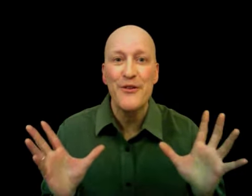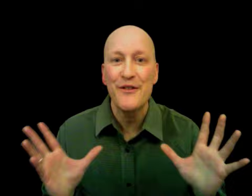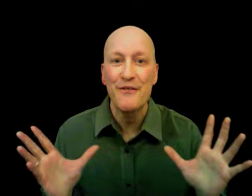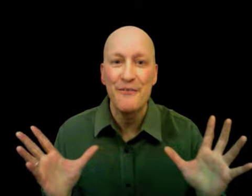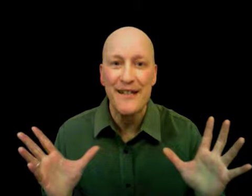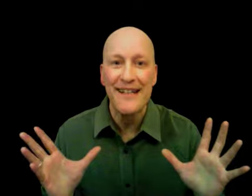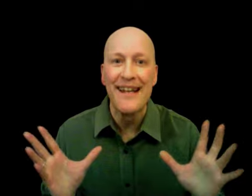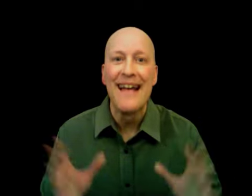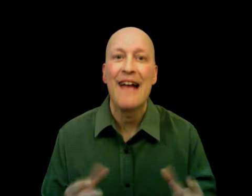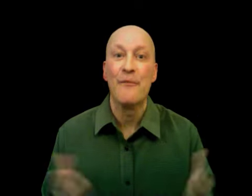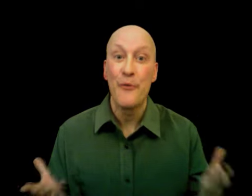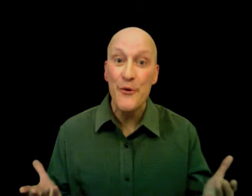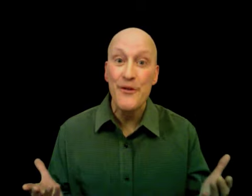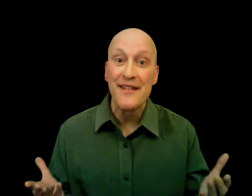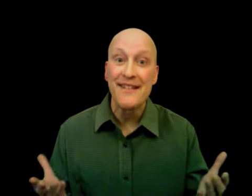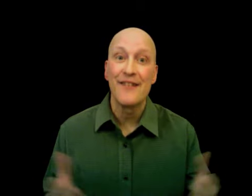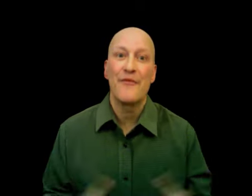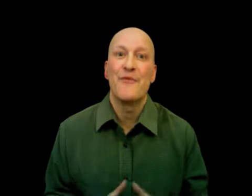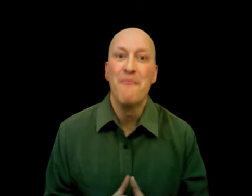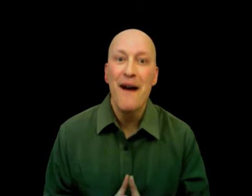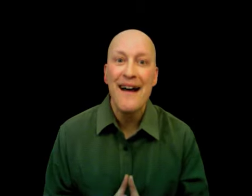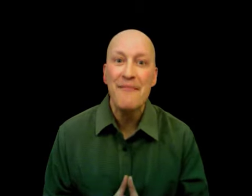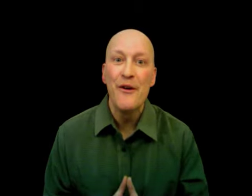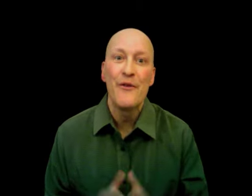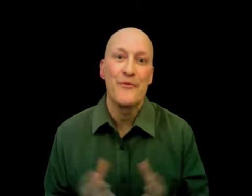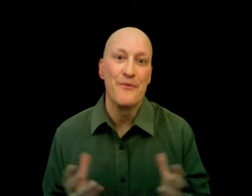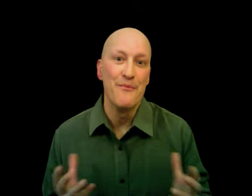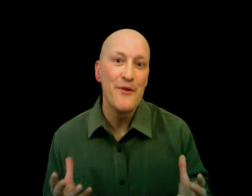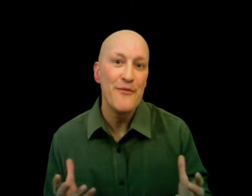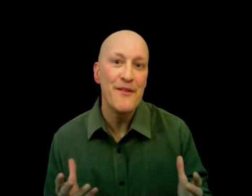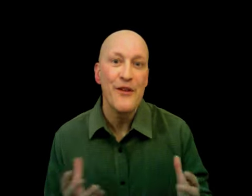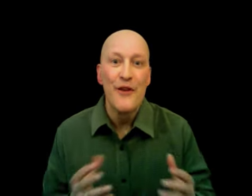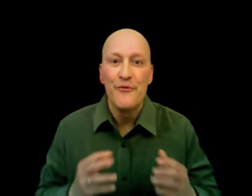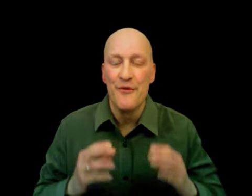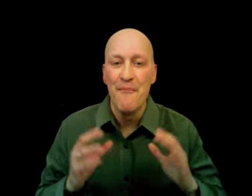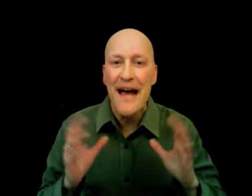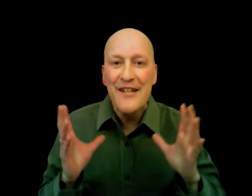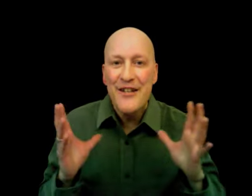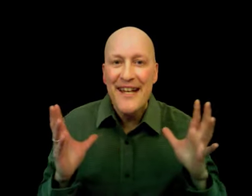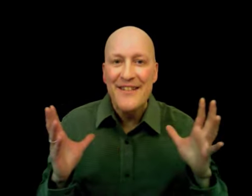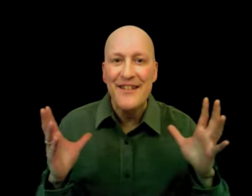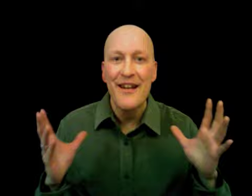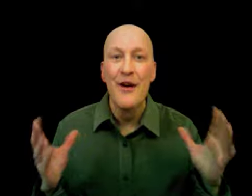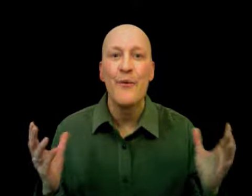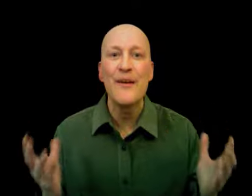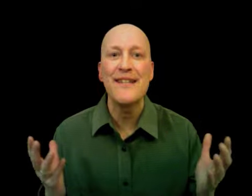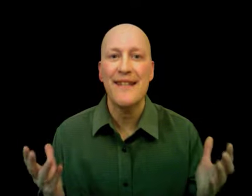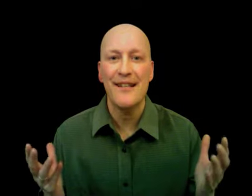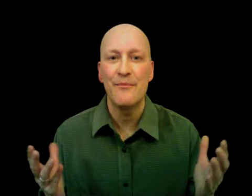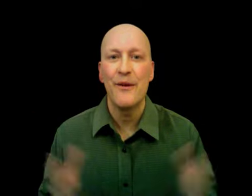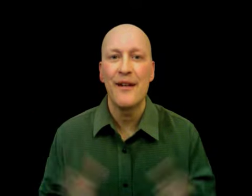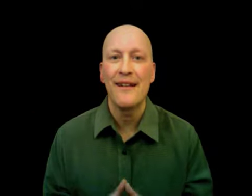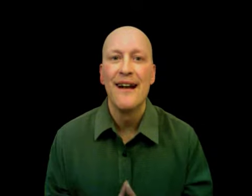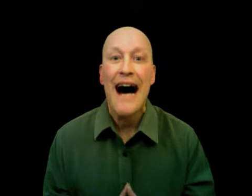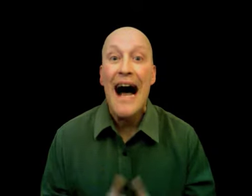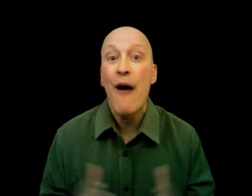you can read. And through this, through mime, through movement, through imagination, we celebrate our